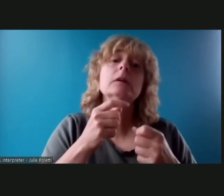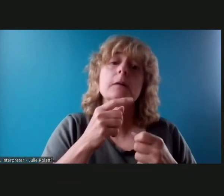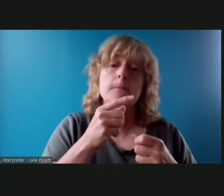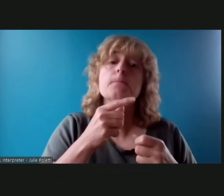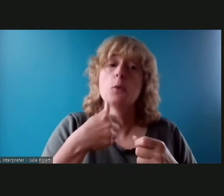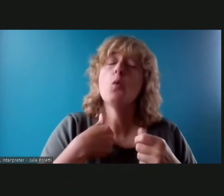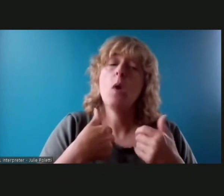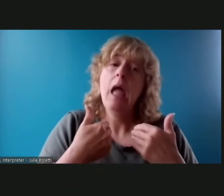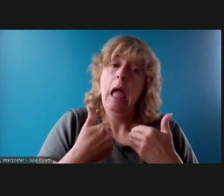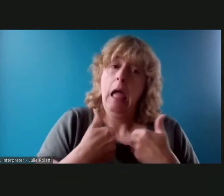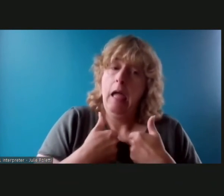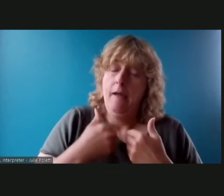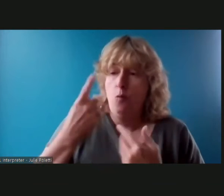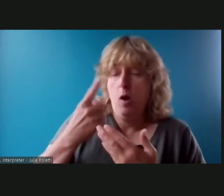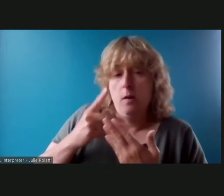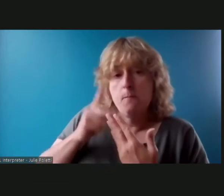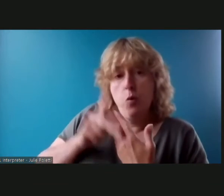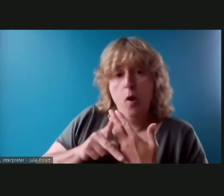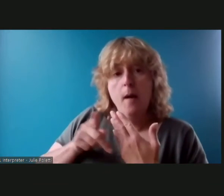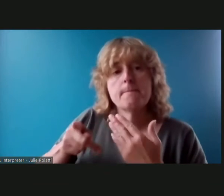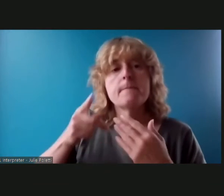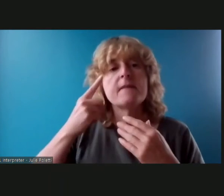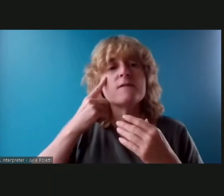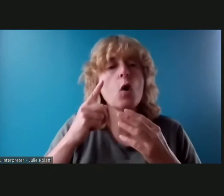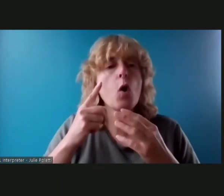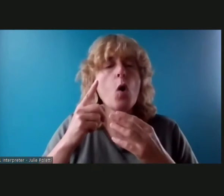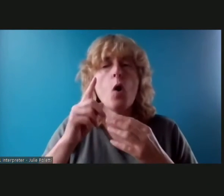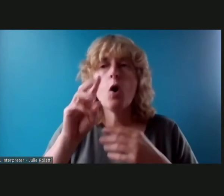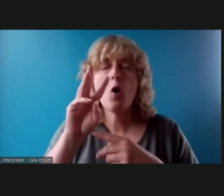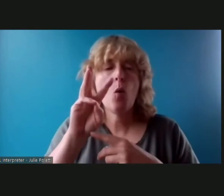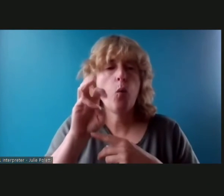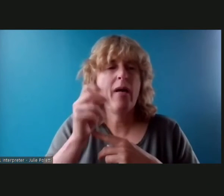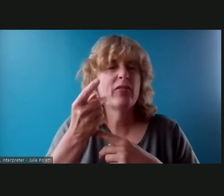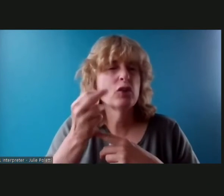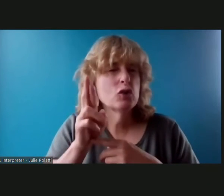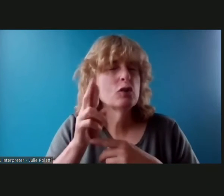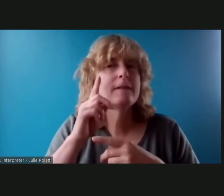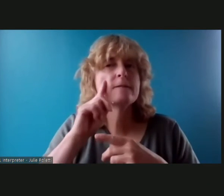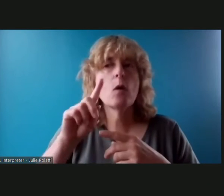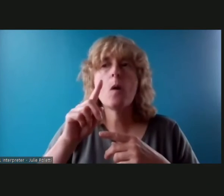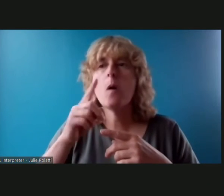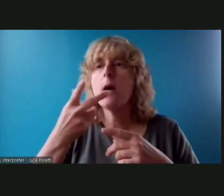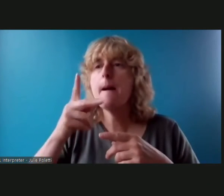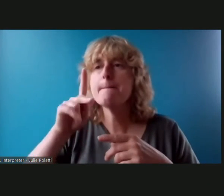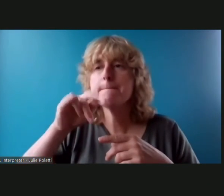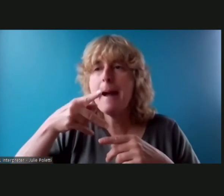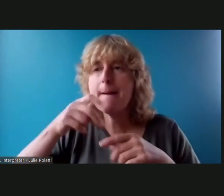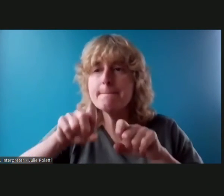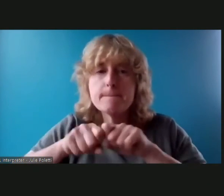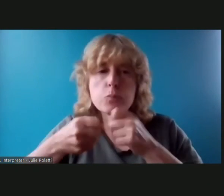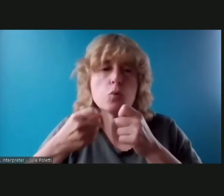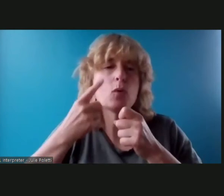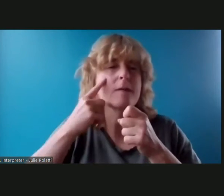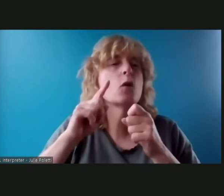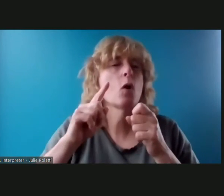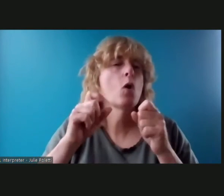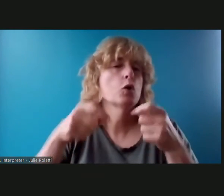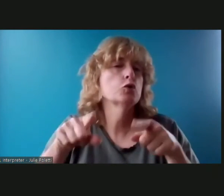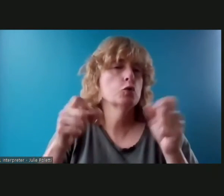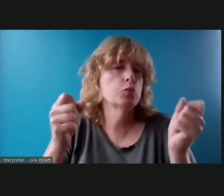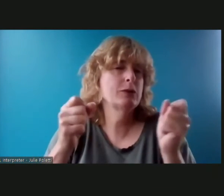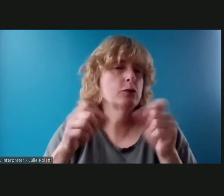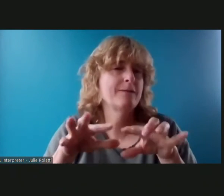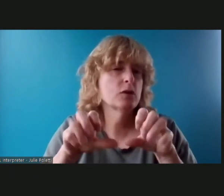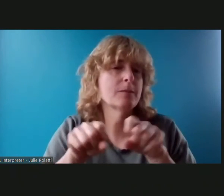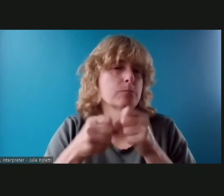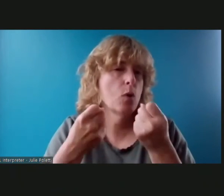weatherization program um which helps with those minor prominent repairs but not in an extent um to those